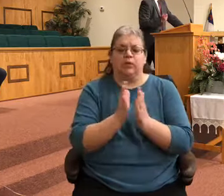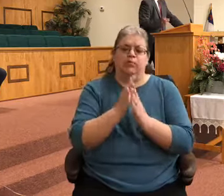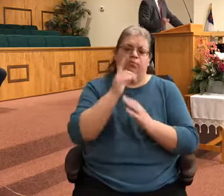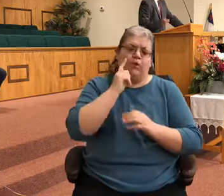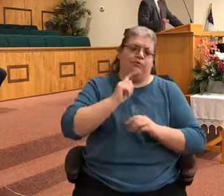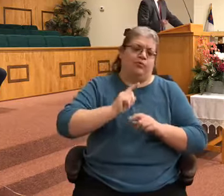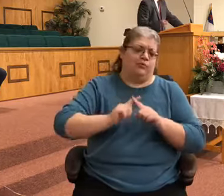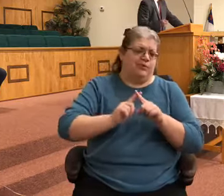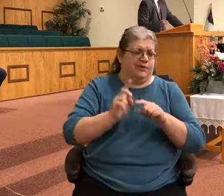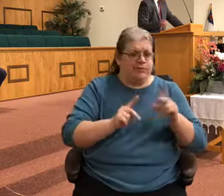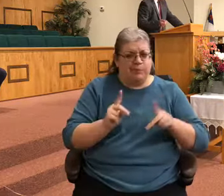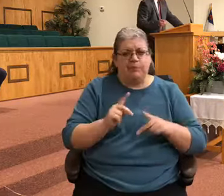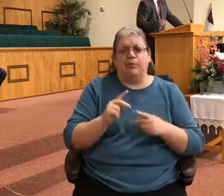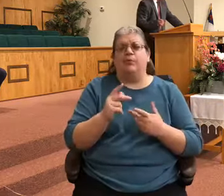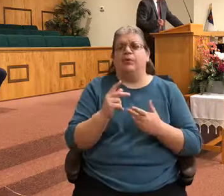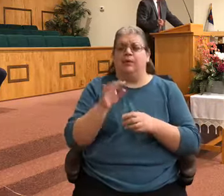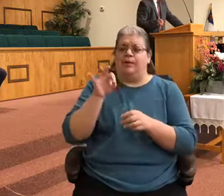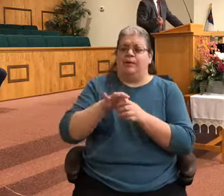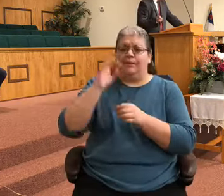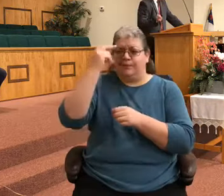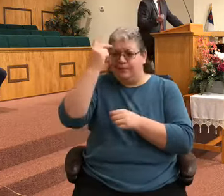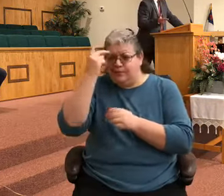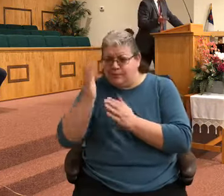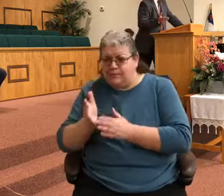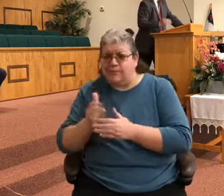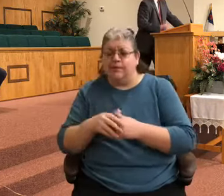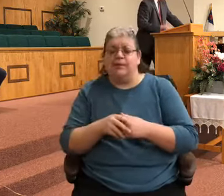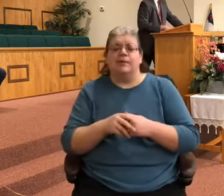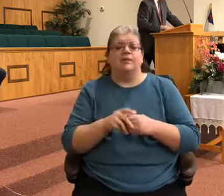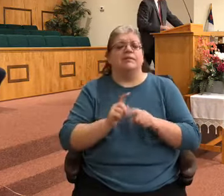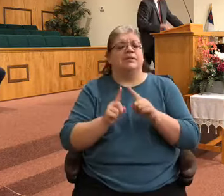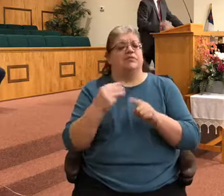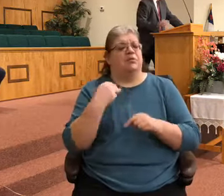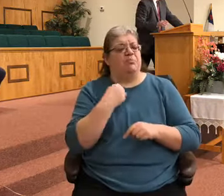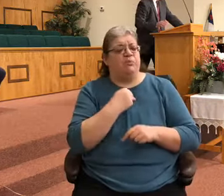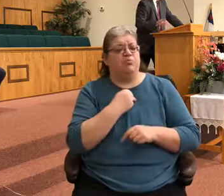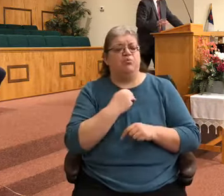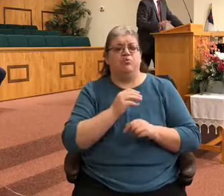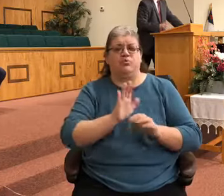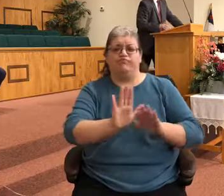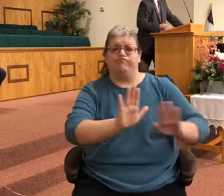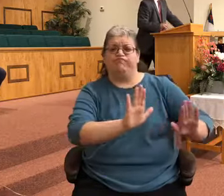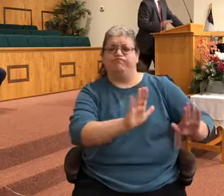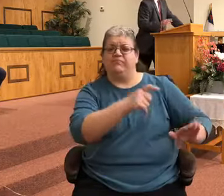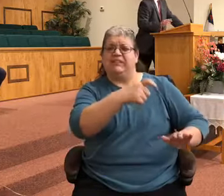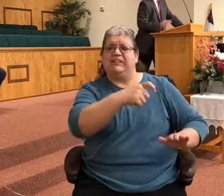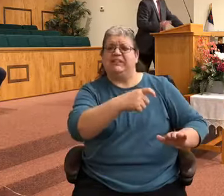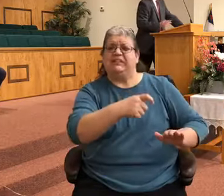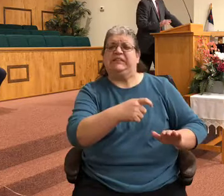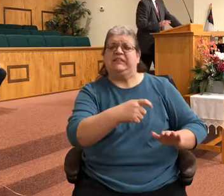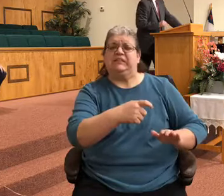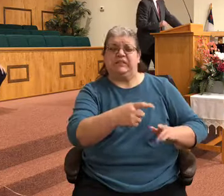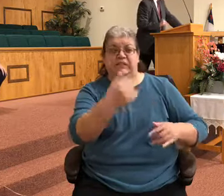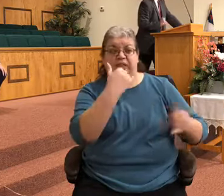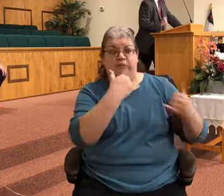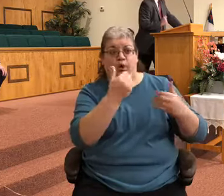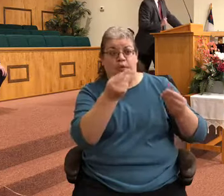certain members, and certain needs that people have called in. I appreciate you staying with us as well and